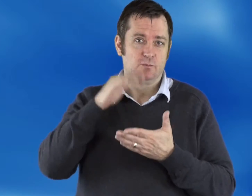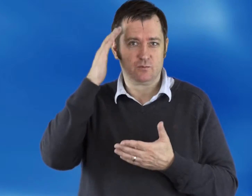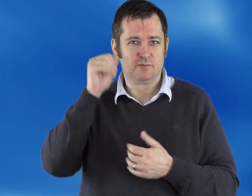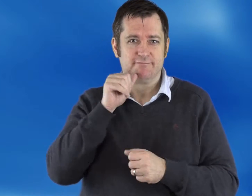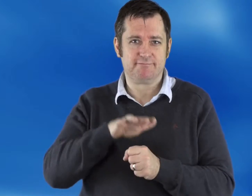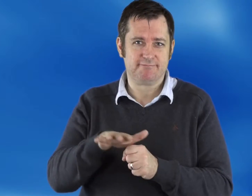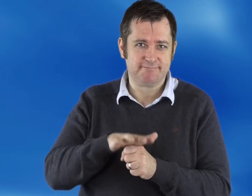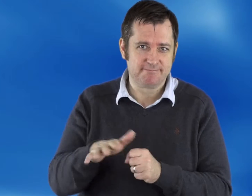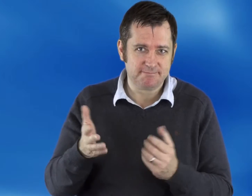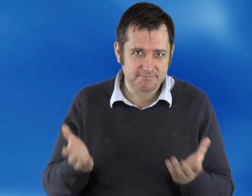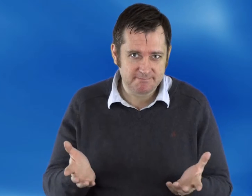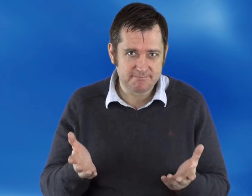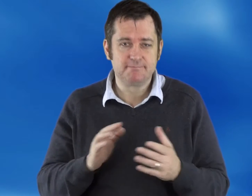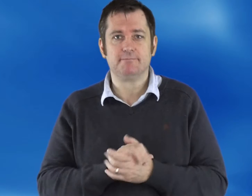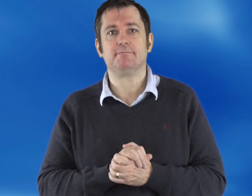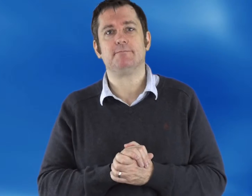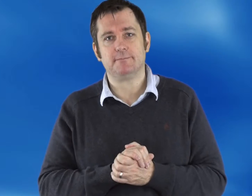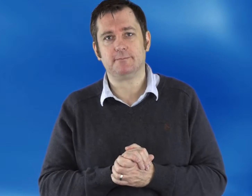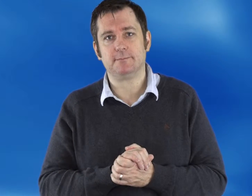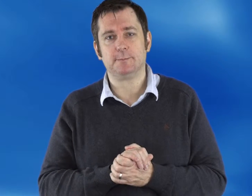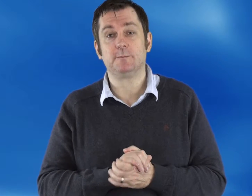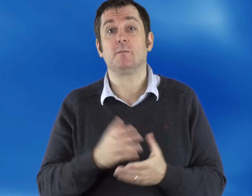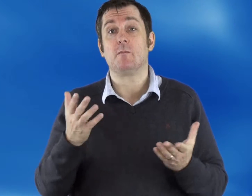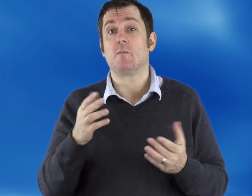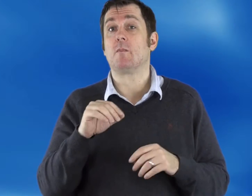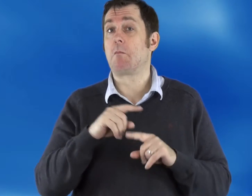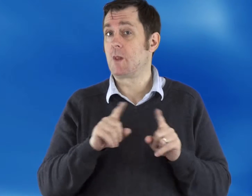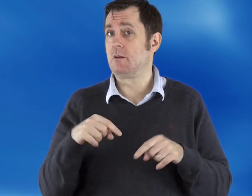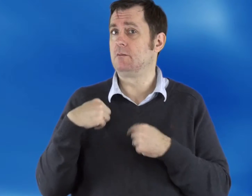a college education. As far as the rest of the population, that doesn't ring true.